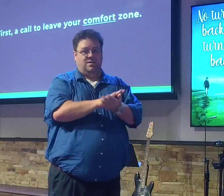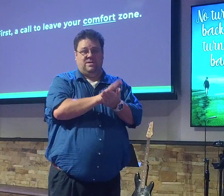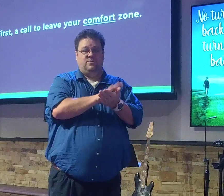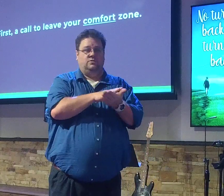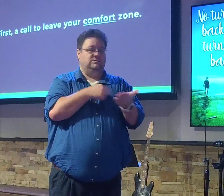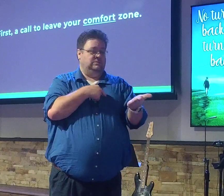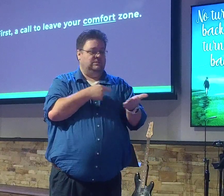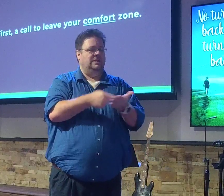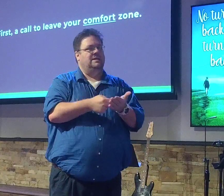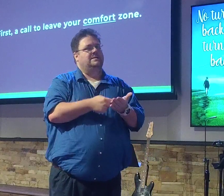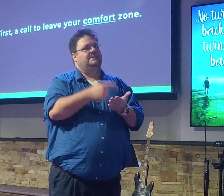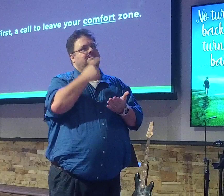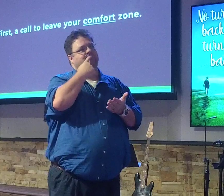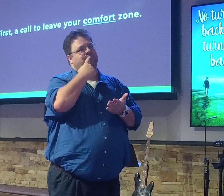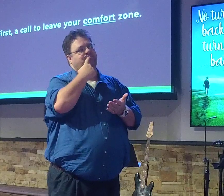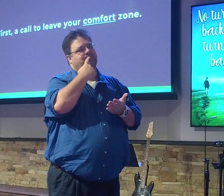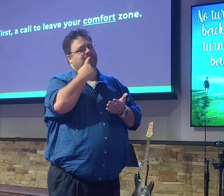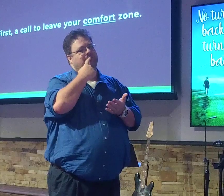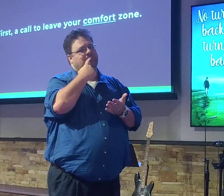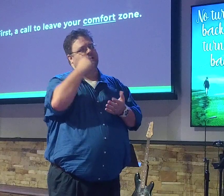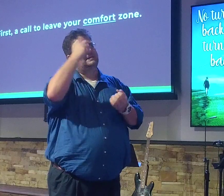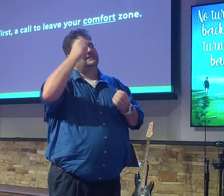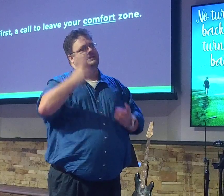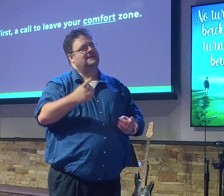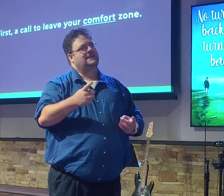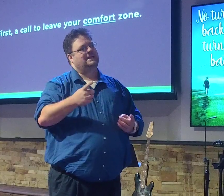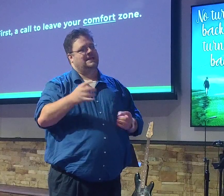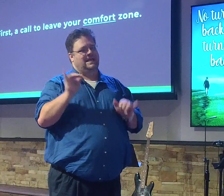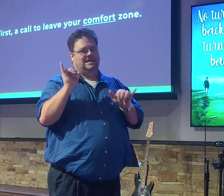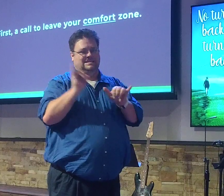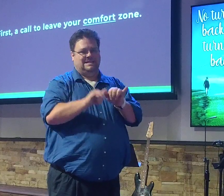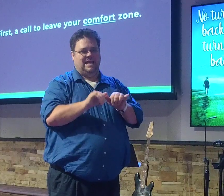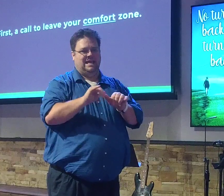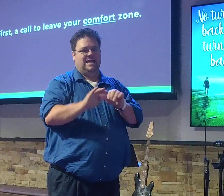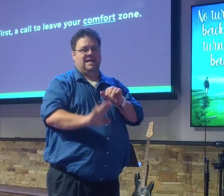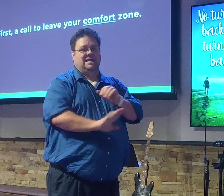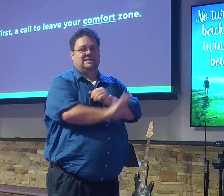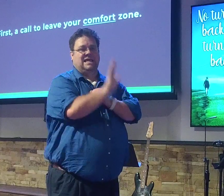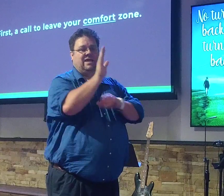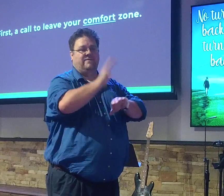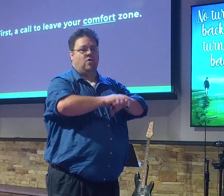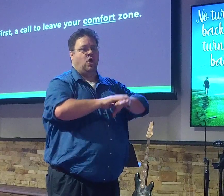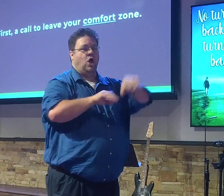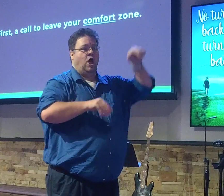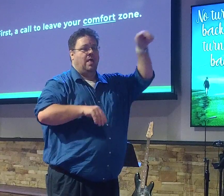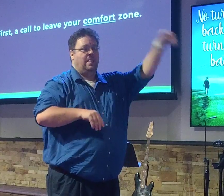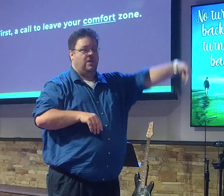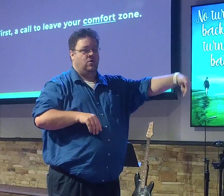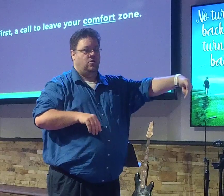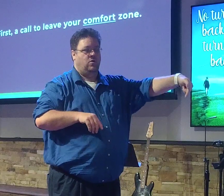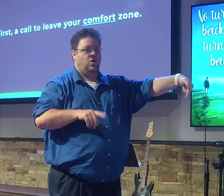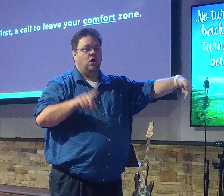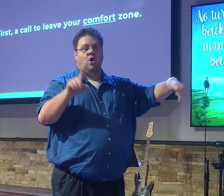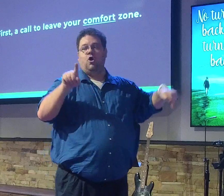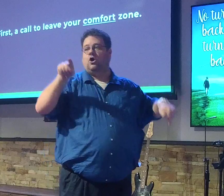down. And that is either your decision is going to be either stay safe on the shore or launch out into the deep with Jesus. That's going to be the choice.